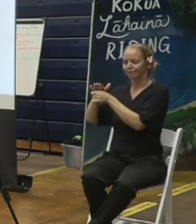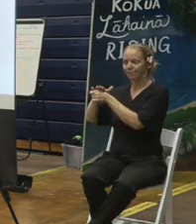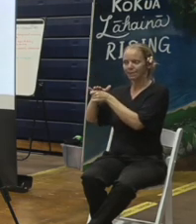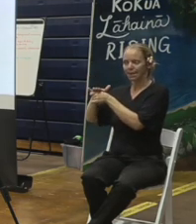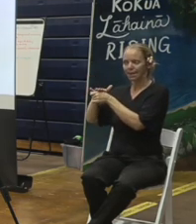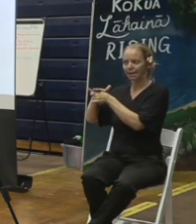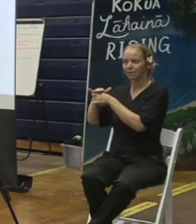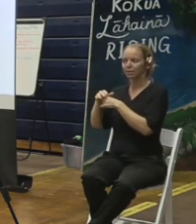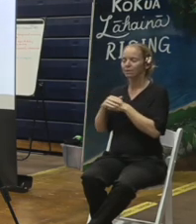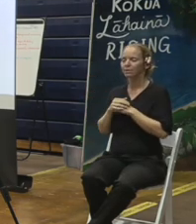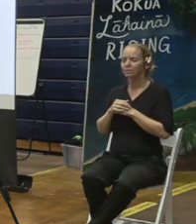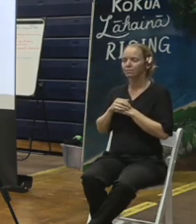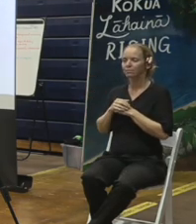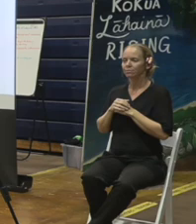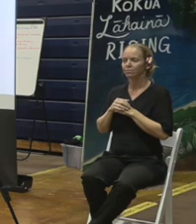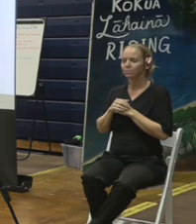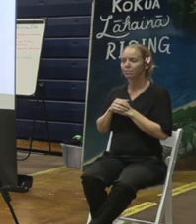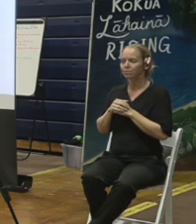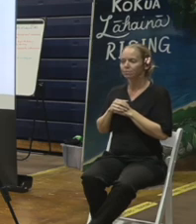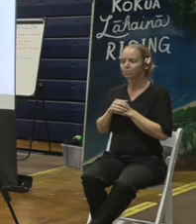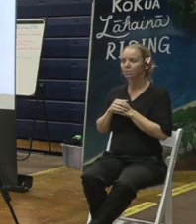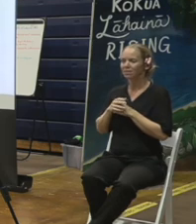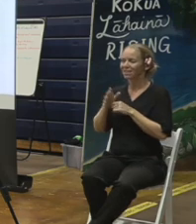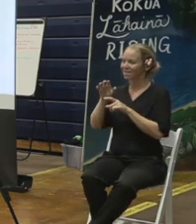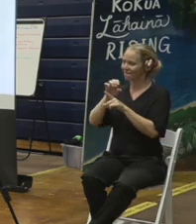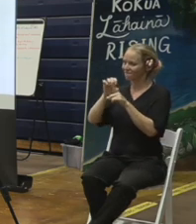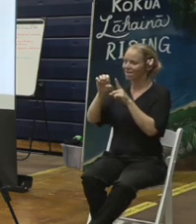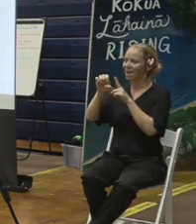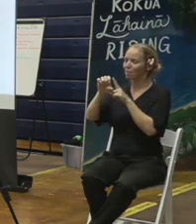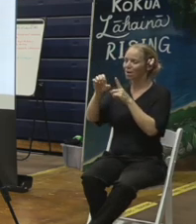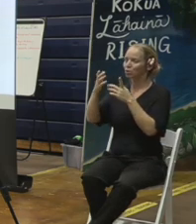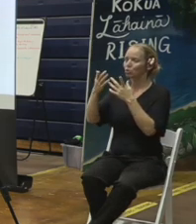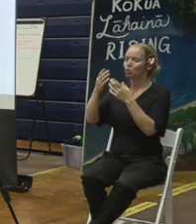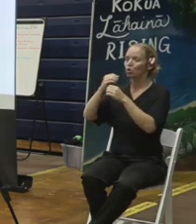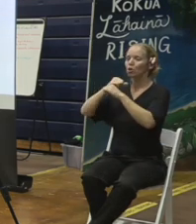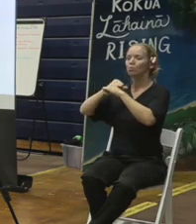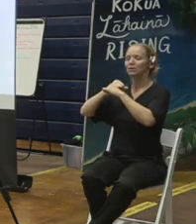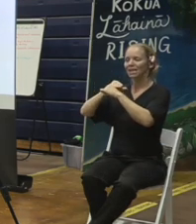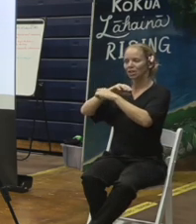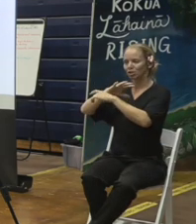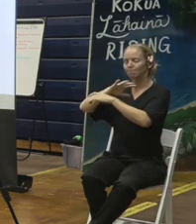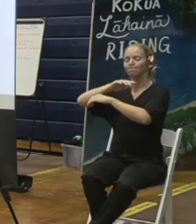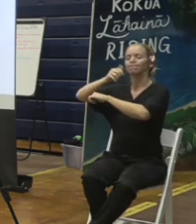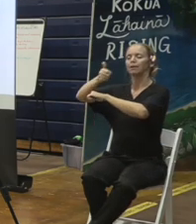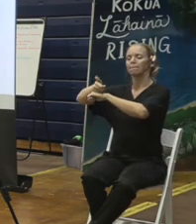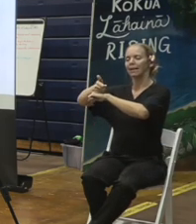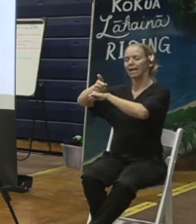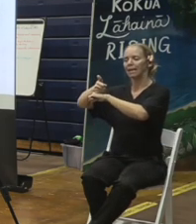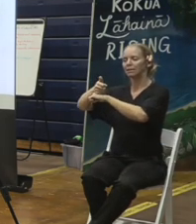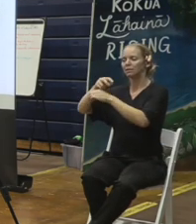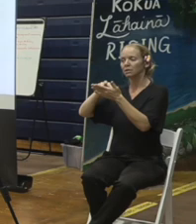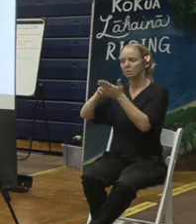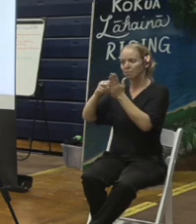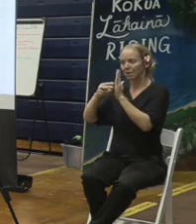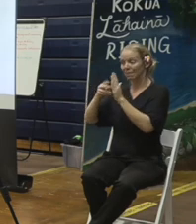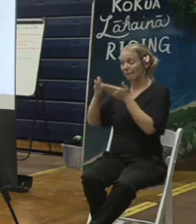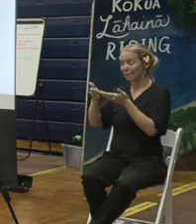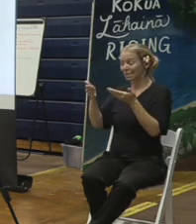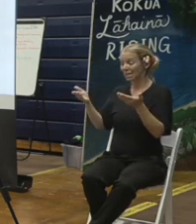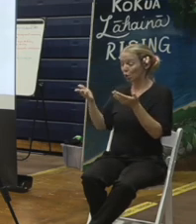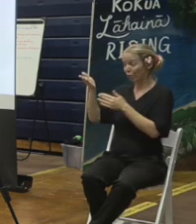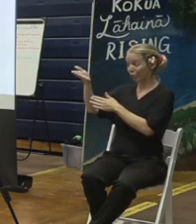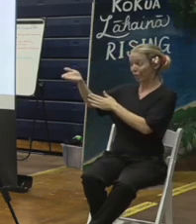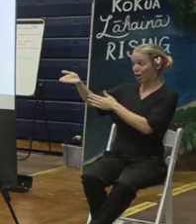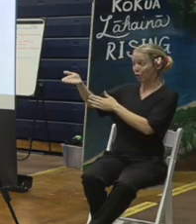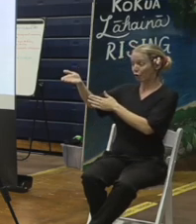protections will be in place. They are part of the design to ensure that while the material is in this location, all